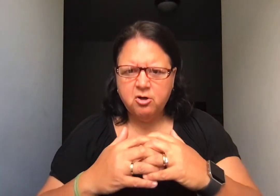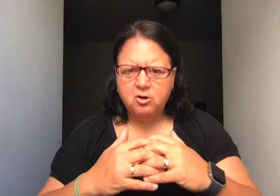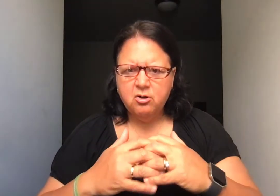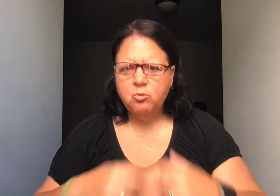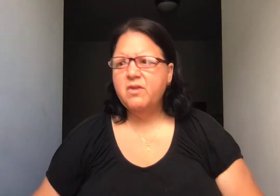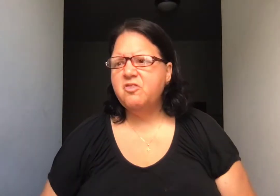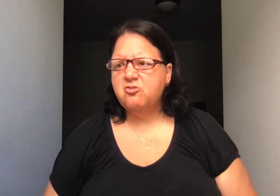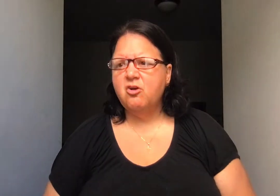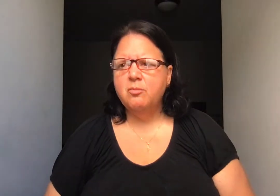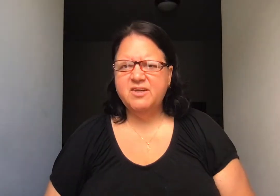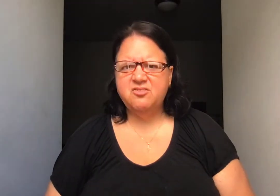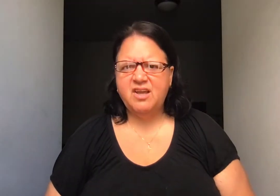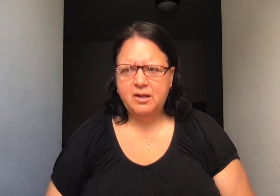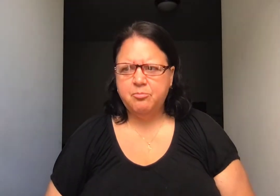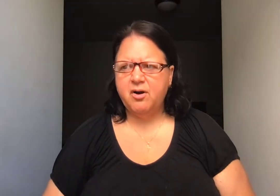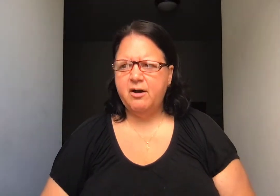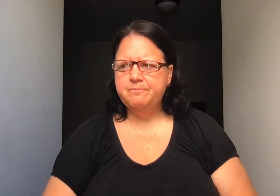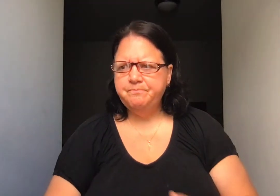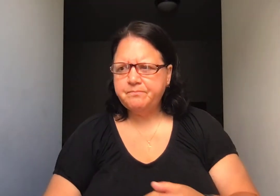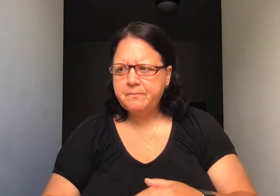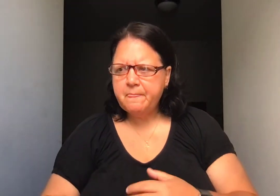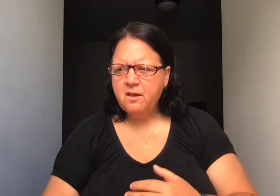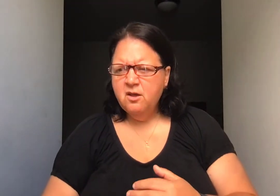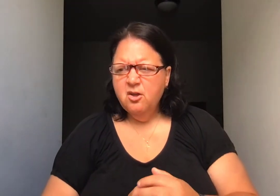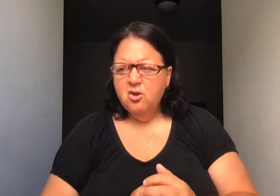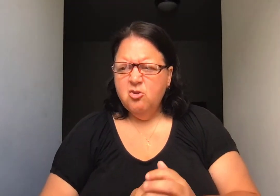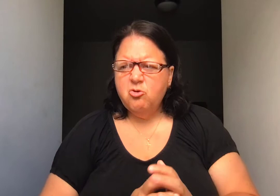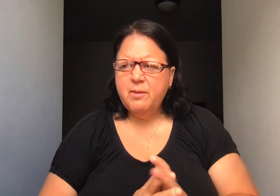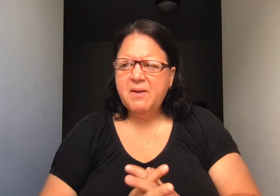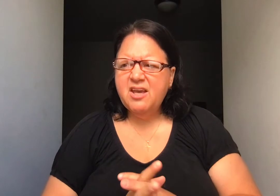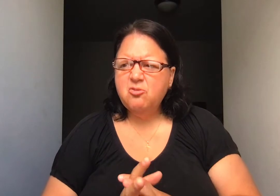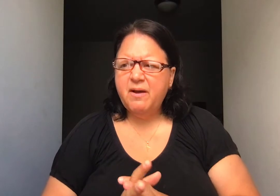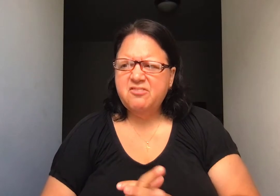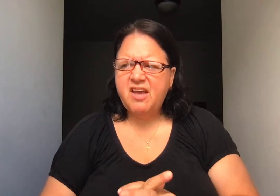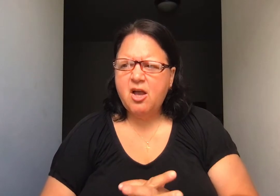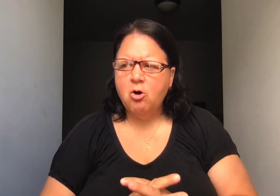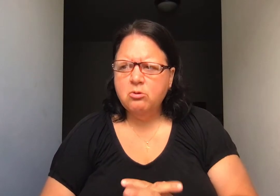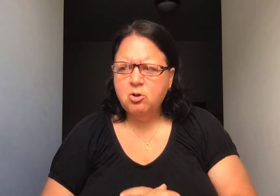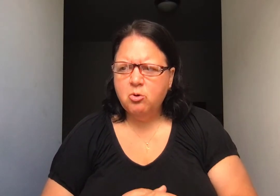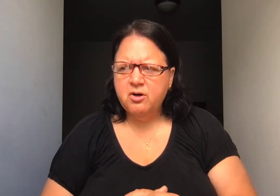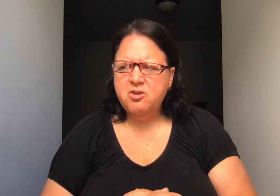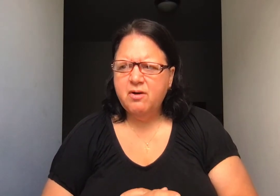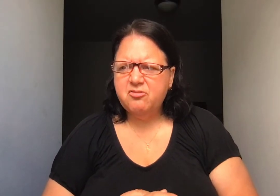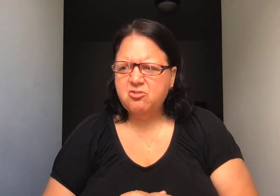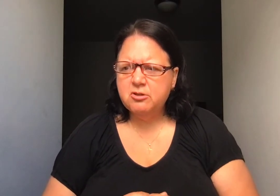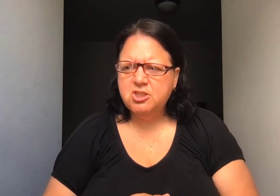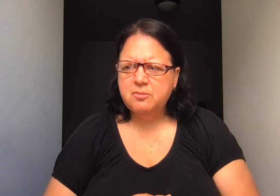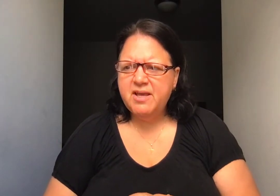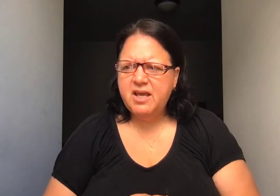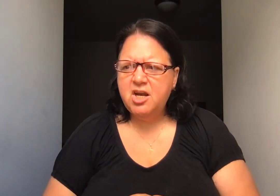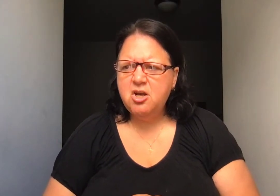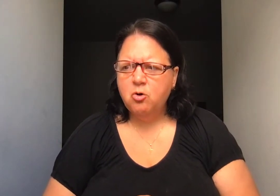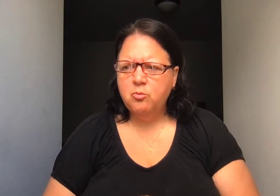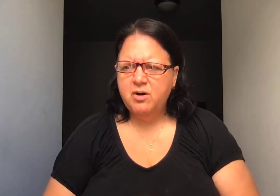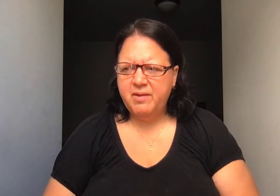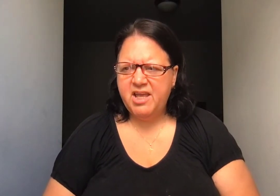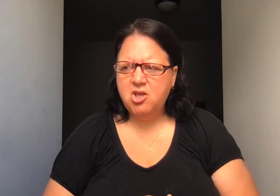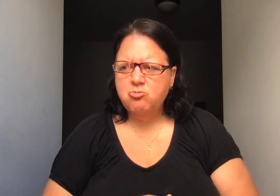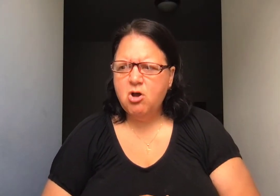with the Psalmist in prayer. So it begins by saying, Lord, you have searched me and known to me. You know,